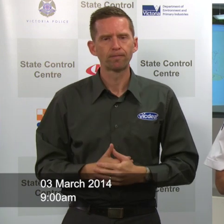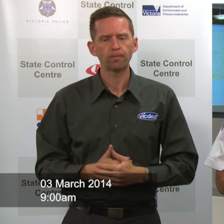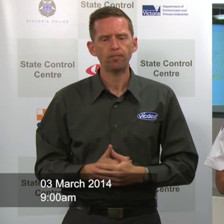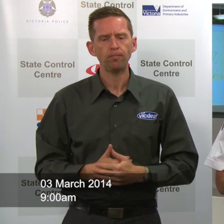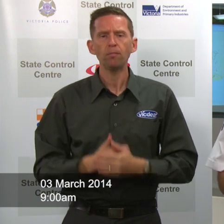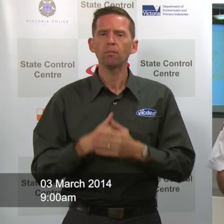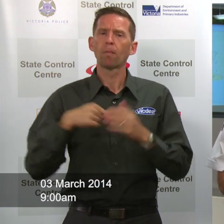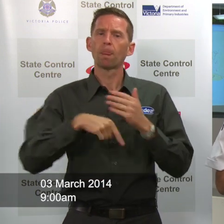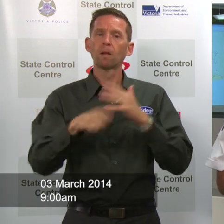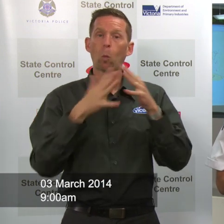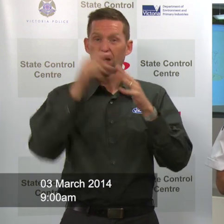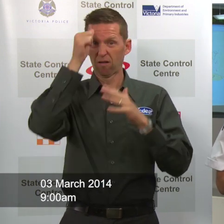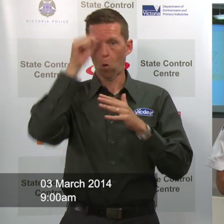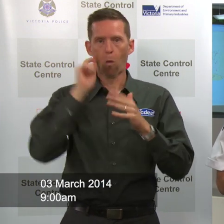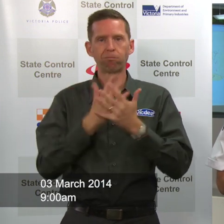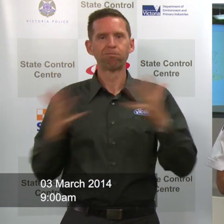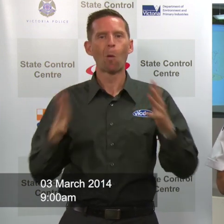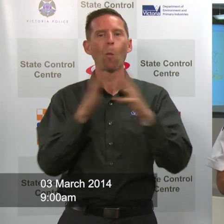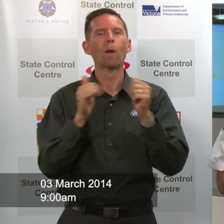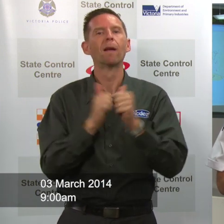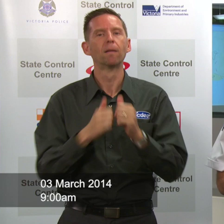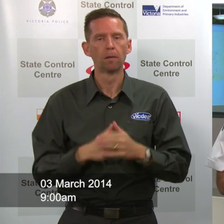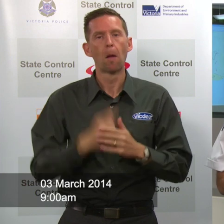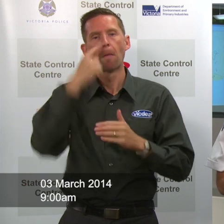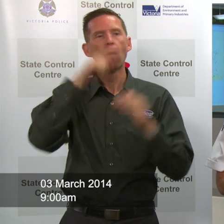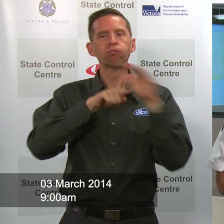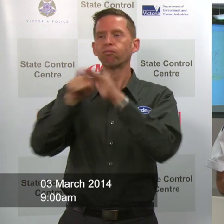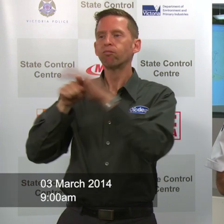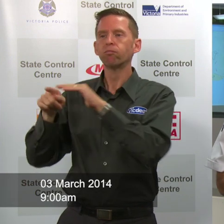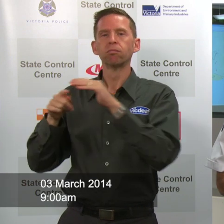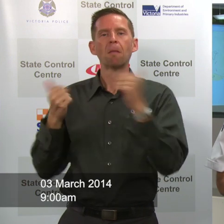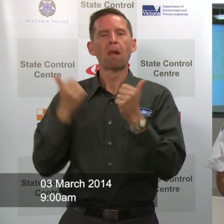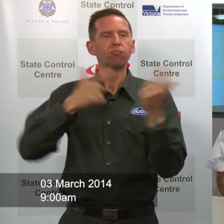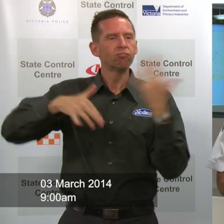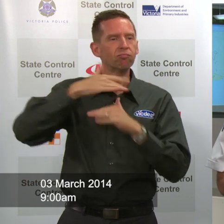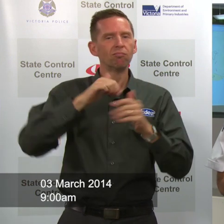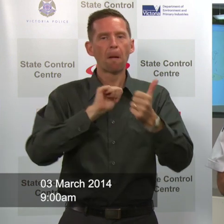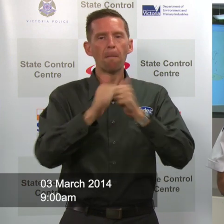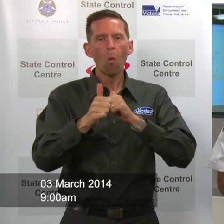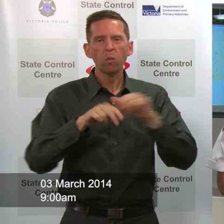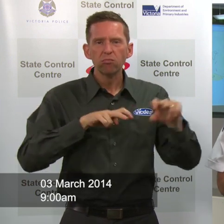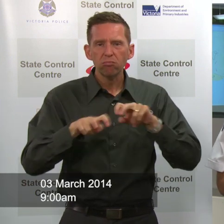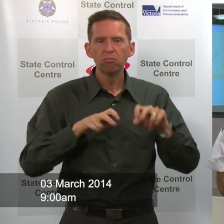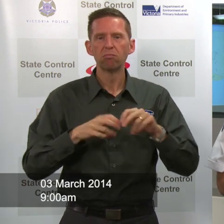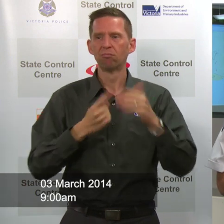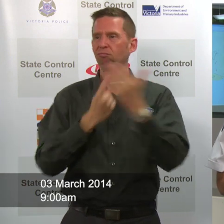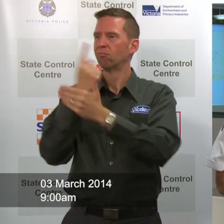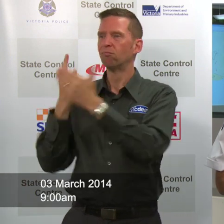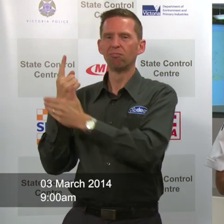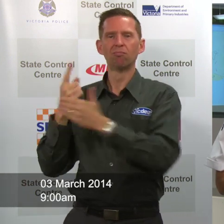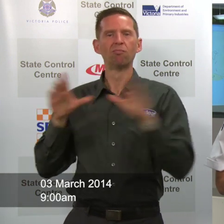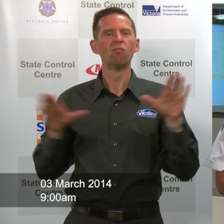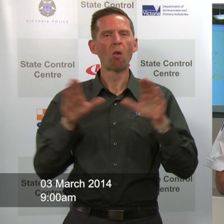obviously this week is a long weekend and obviously a lot of recreation a lot of sporting activities a lot of major events across Victoria